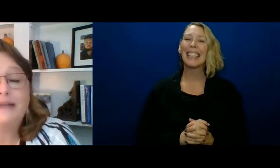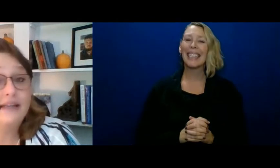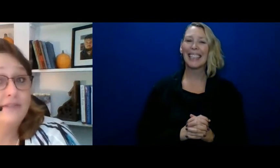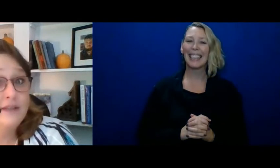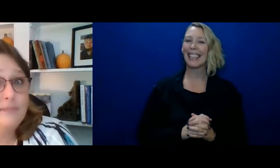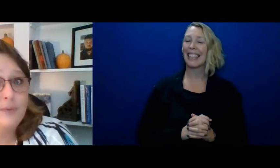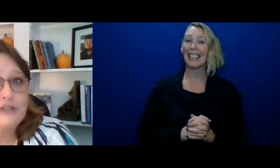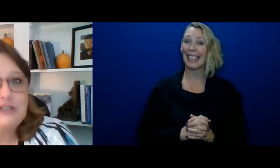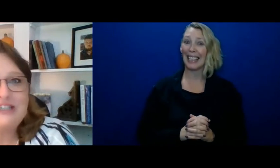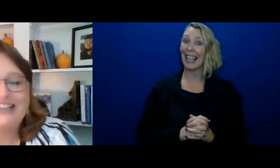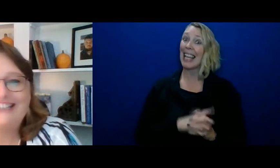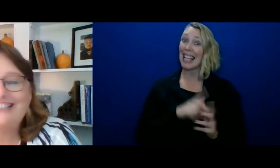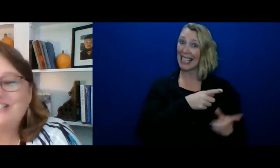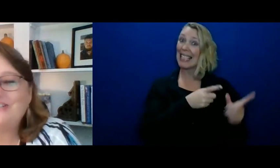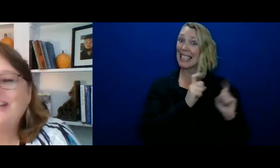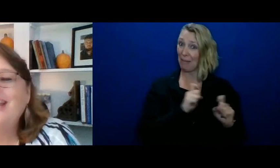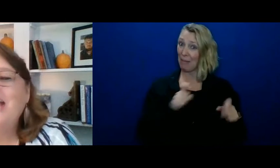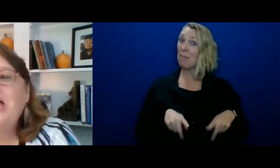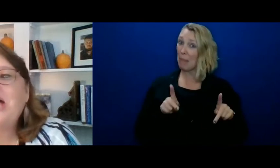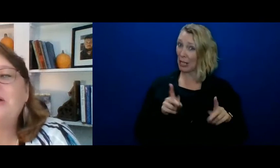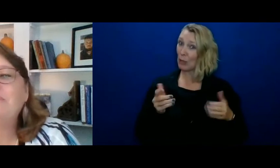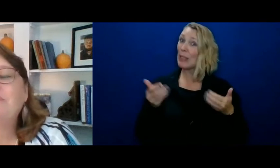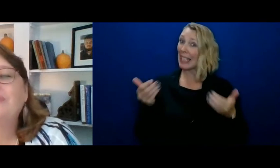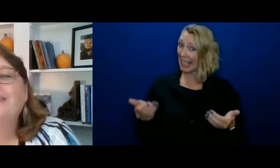I've been given permission to continue.